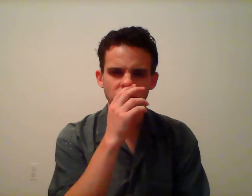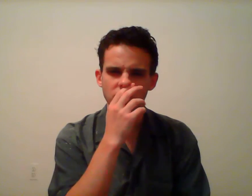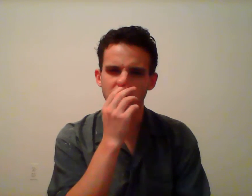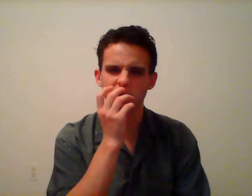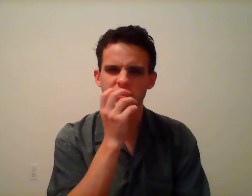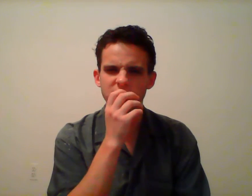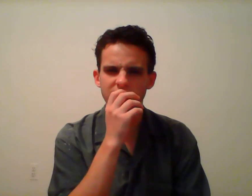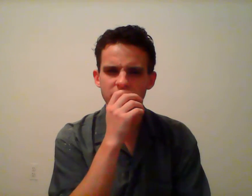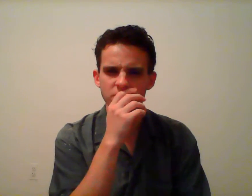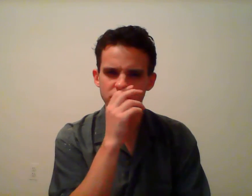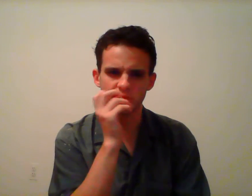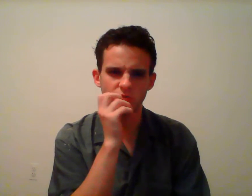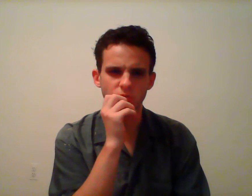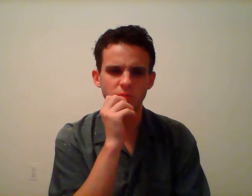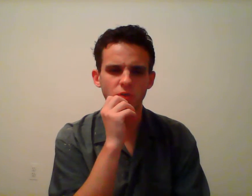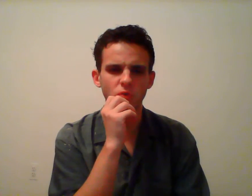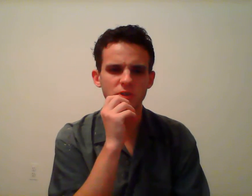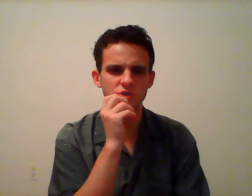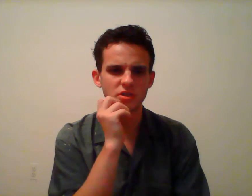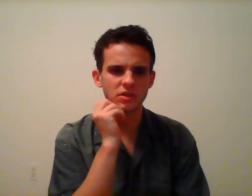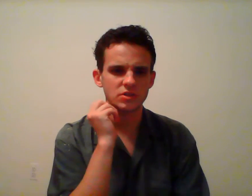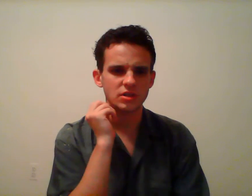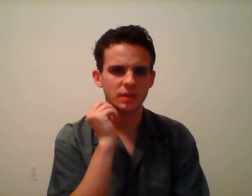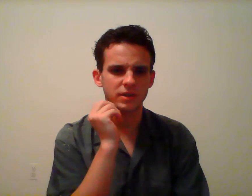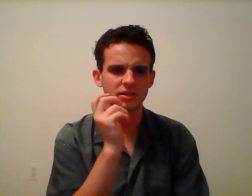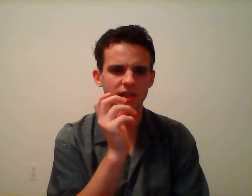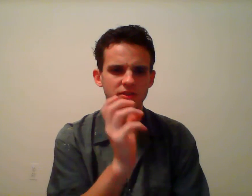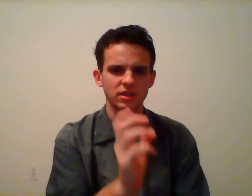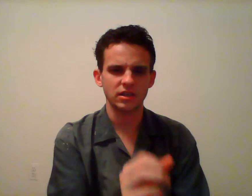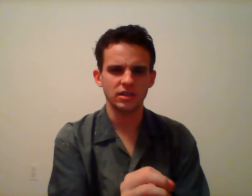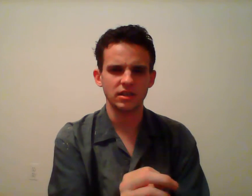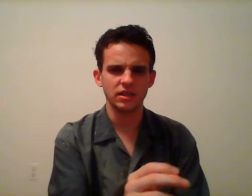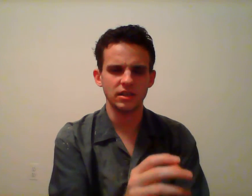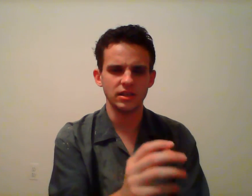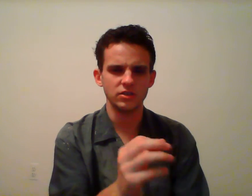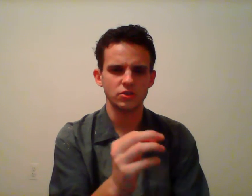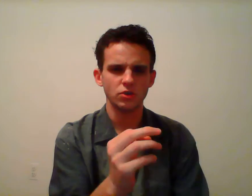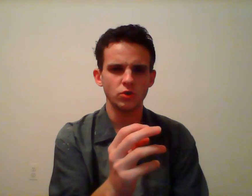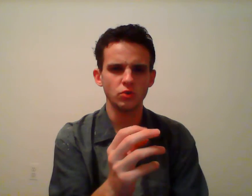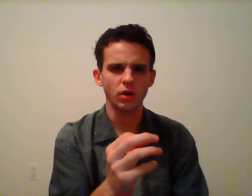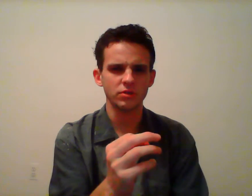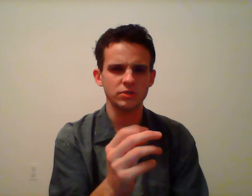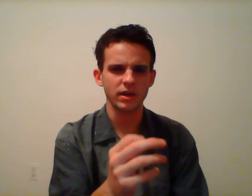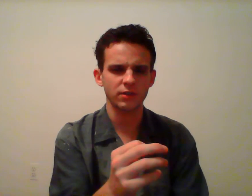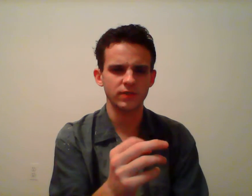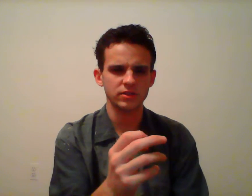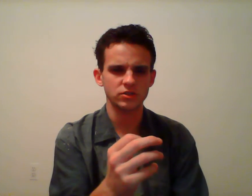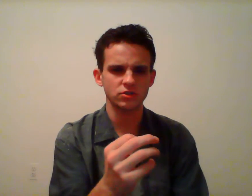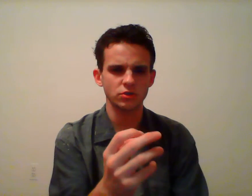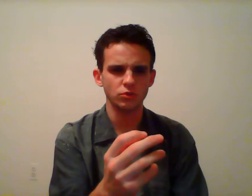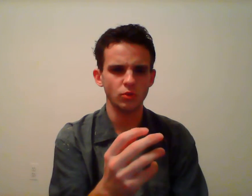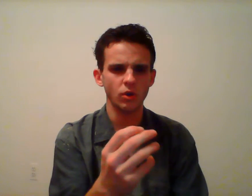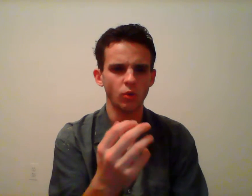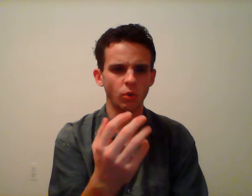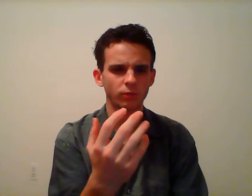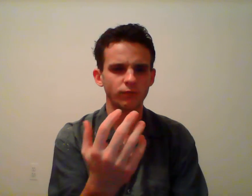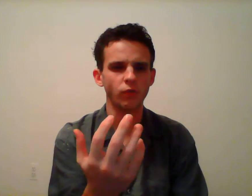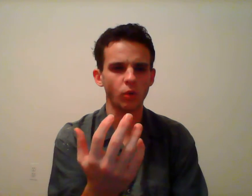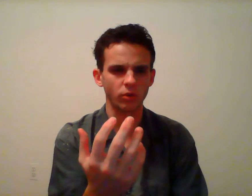That said, the real question this topic is asking is who are these benefits to or for?